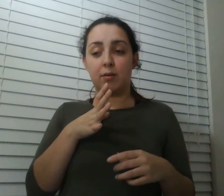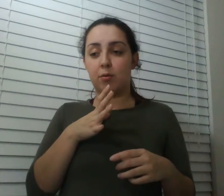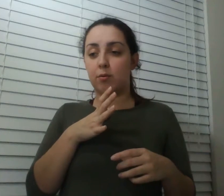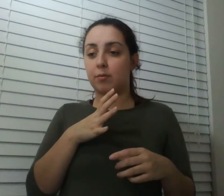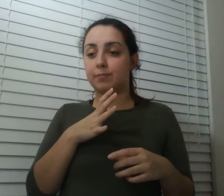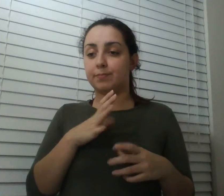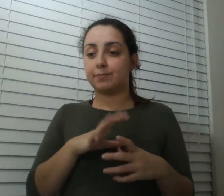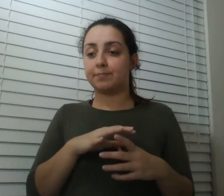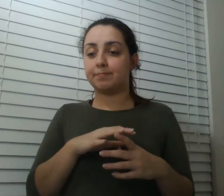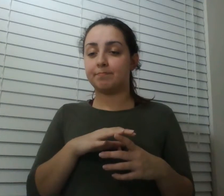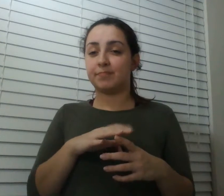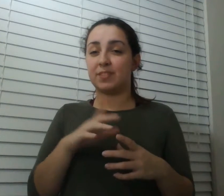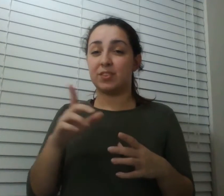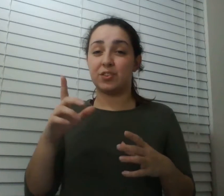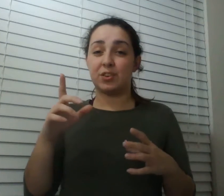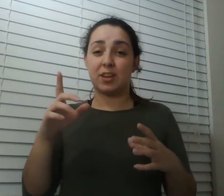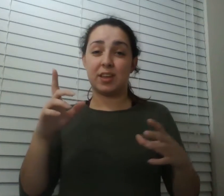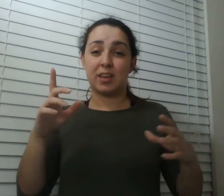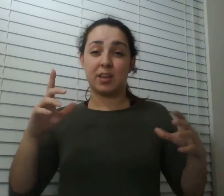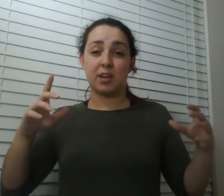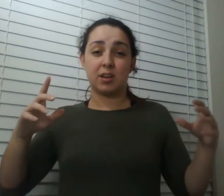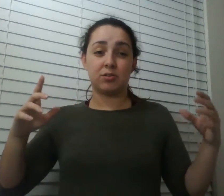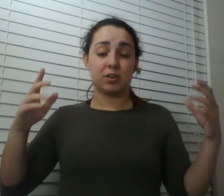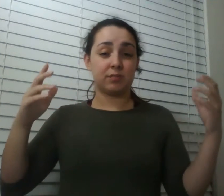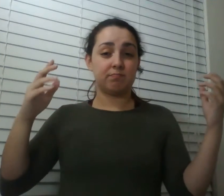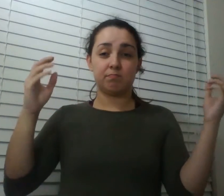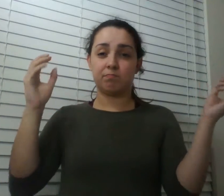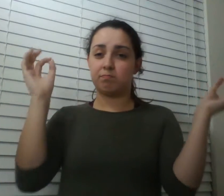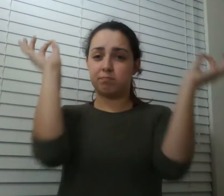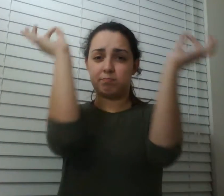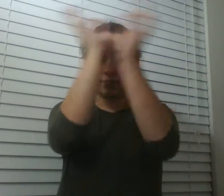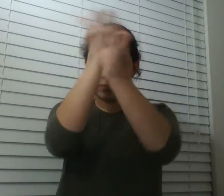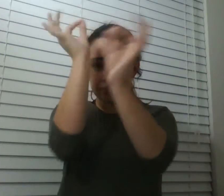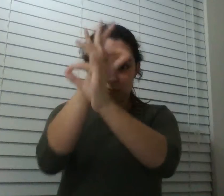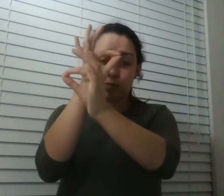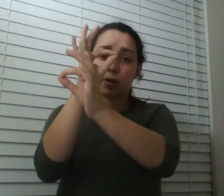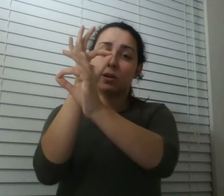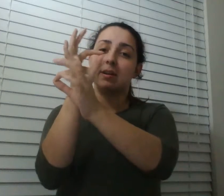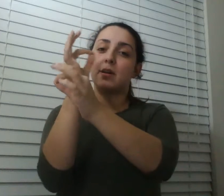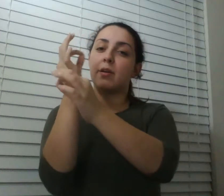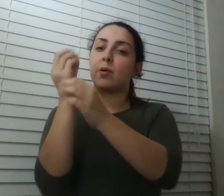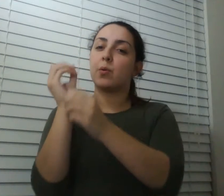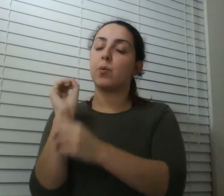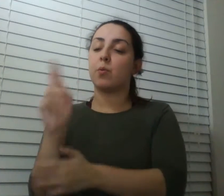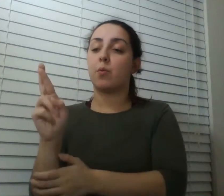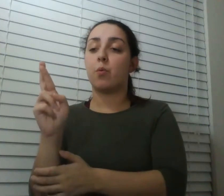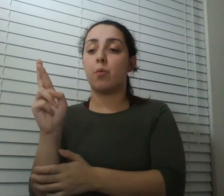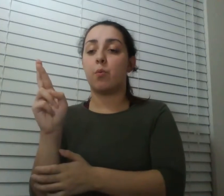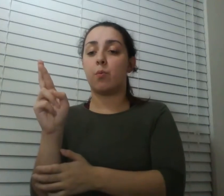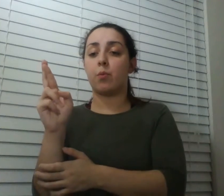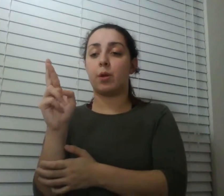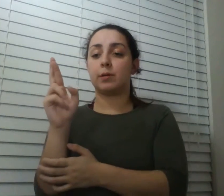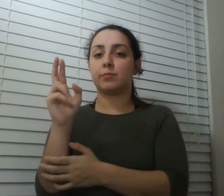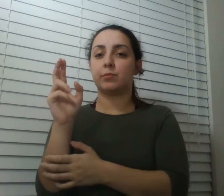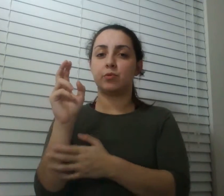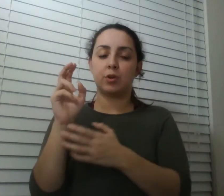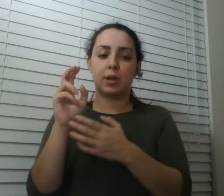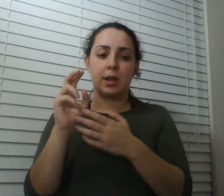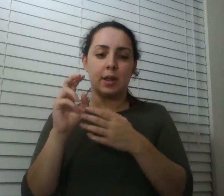draws a blank wow or resorts to some crazy analogy it felt like there was a